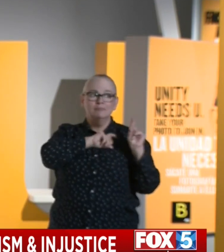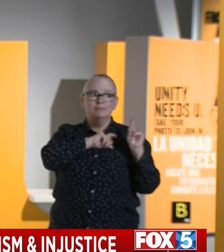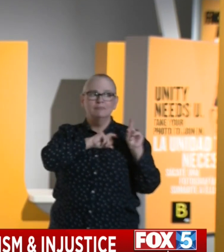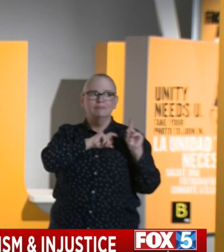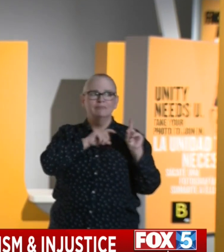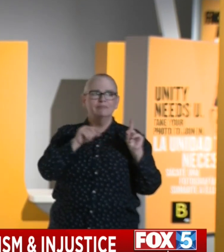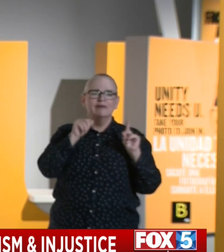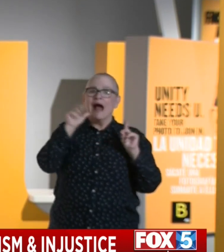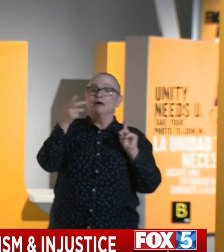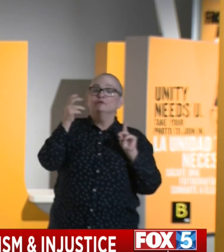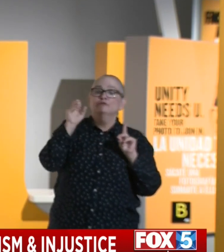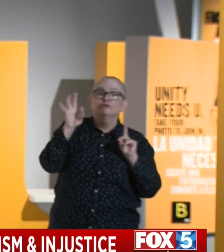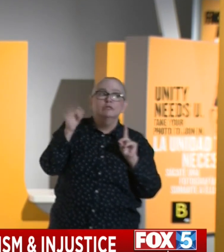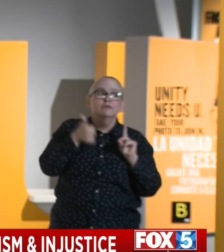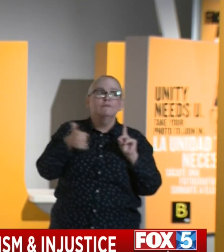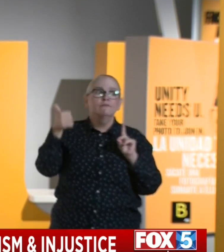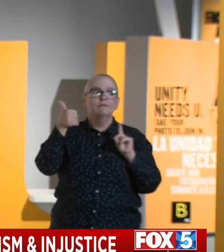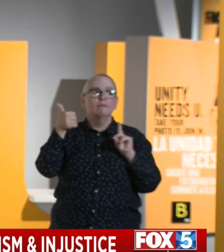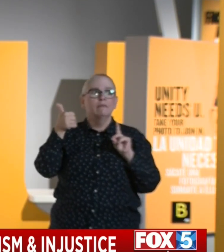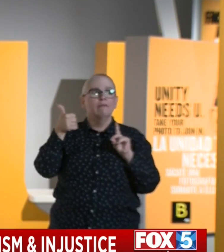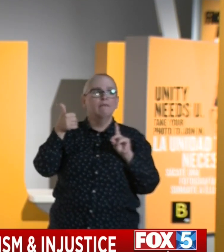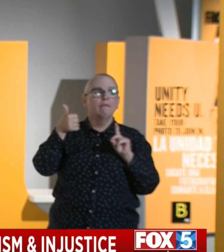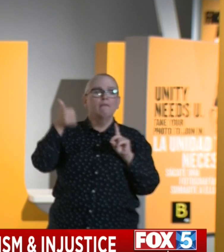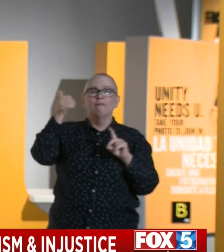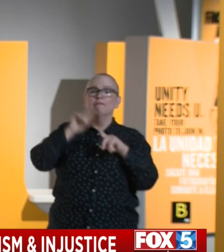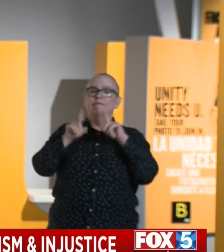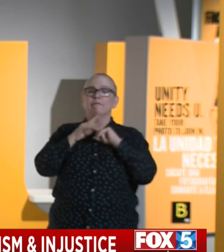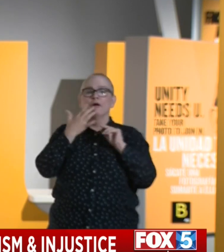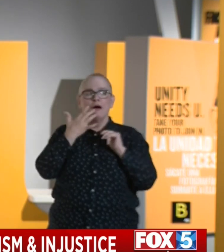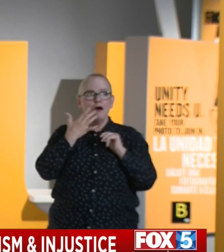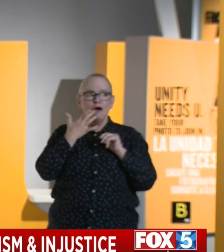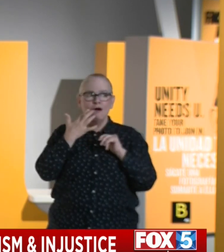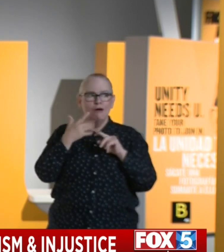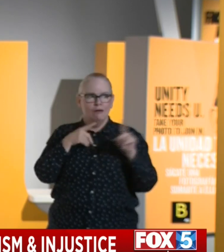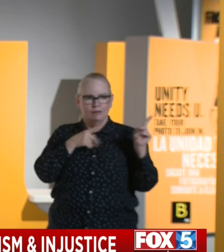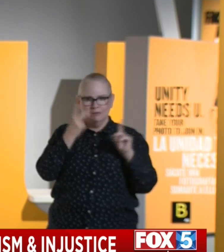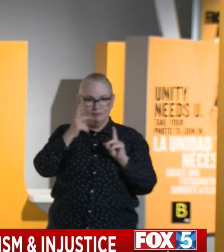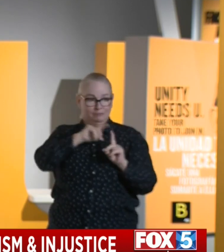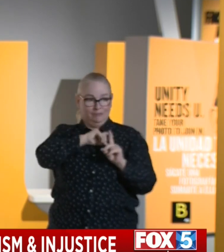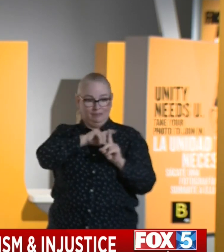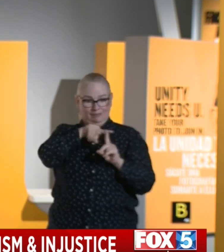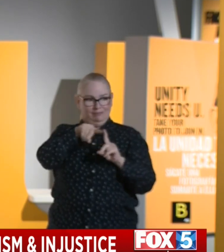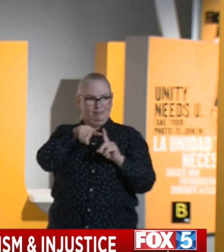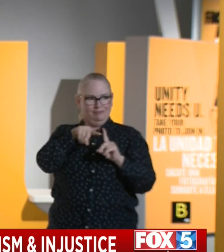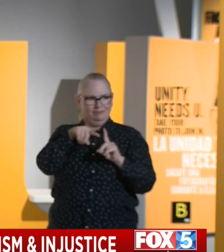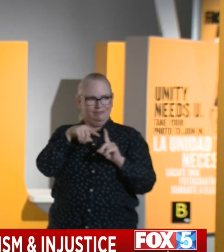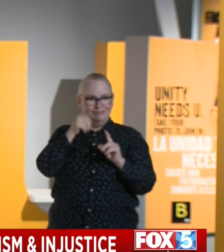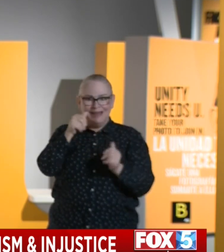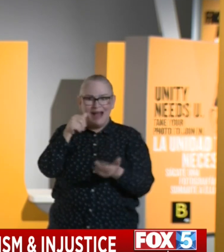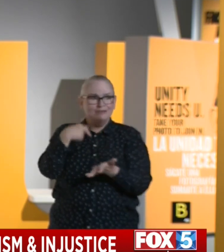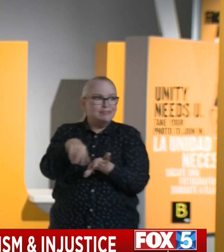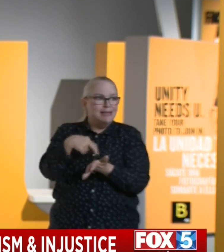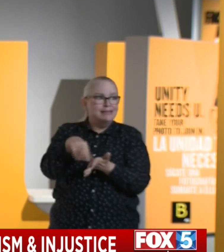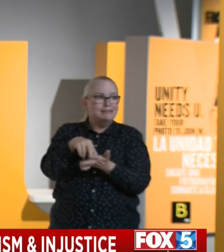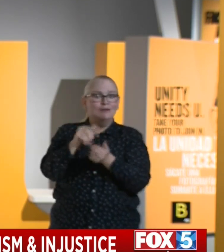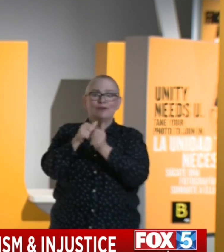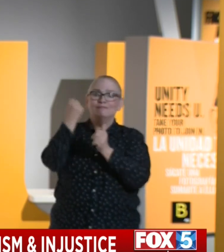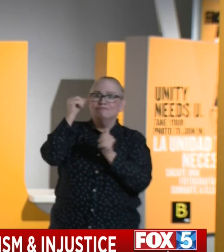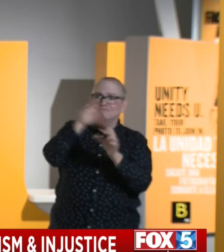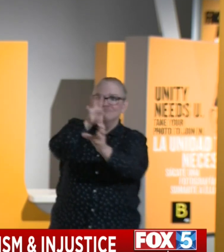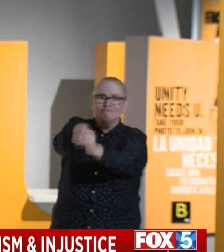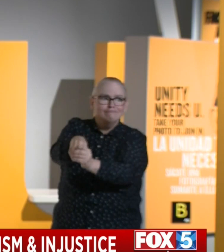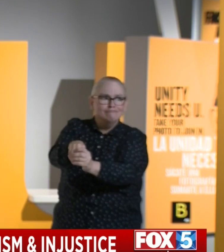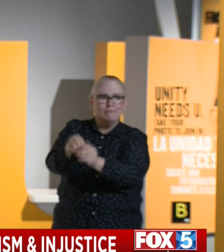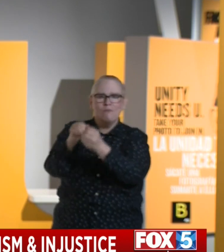of all stripes all across this country, you see images of police officers dancing with protesters, bending down on one knee